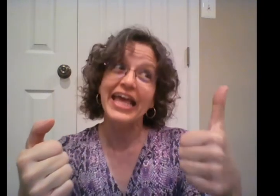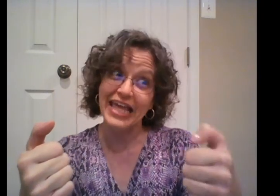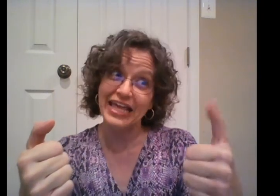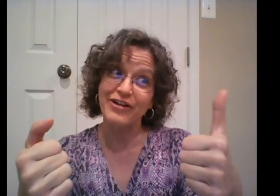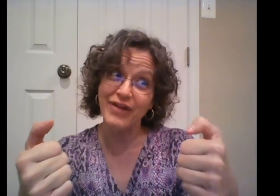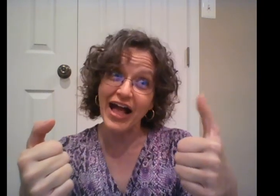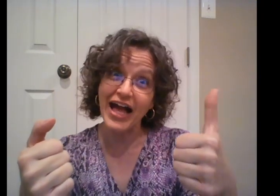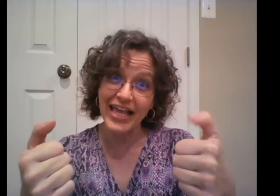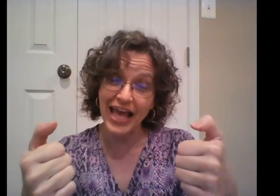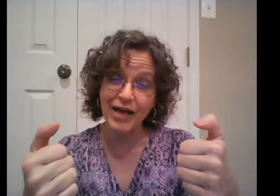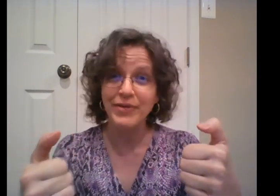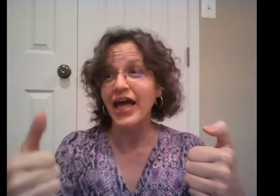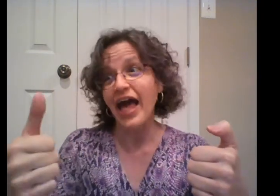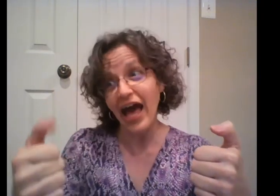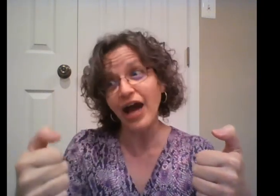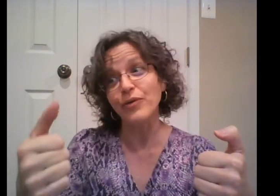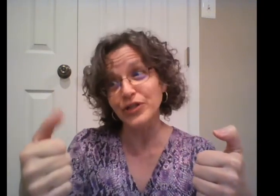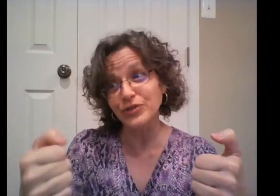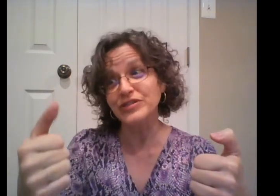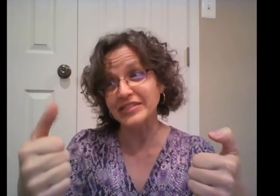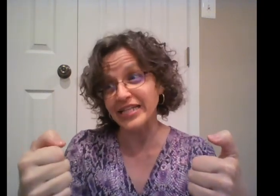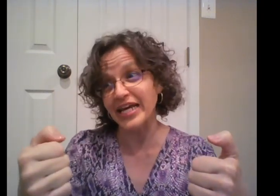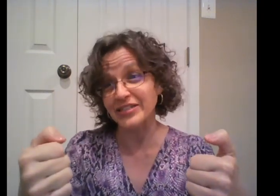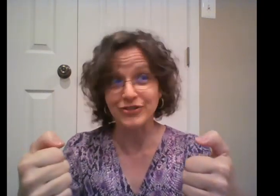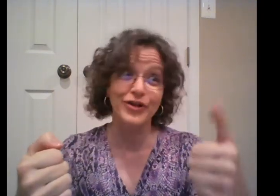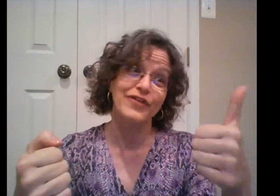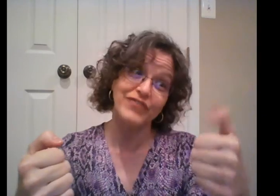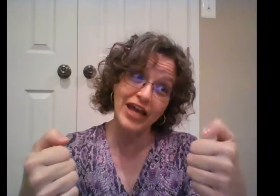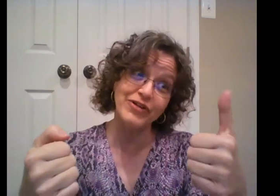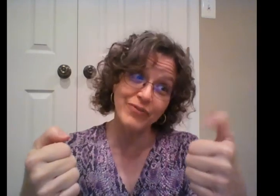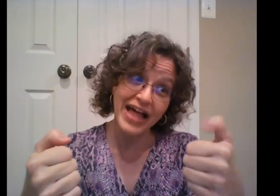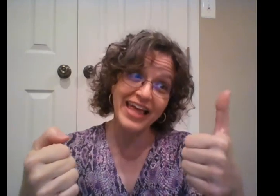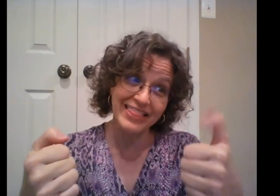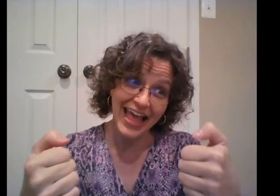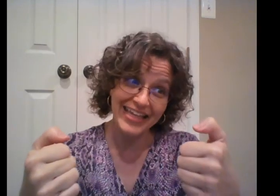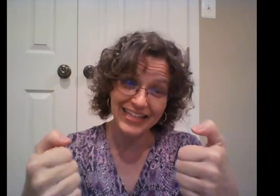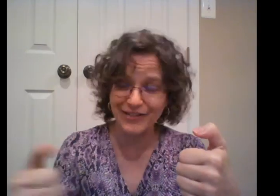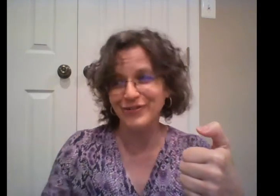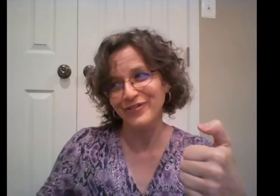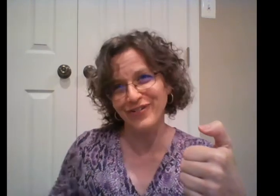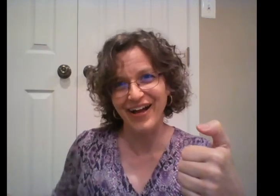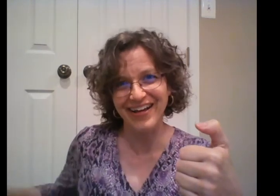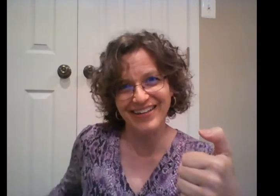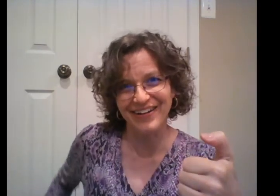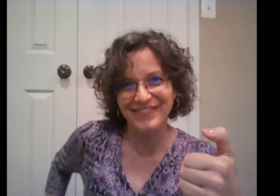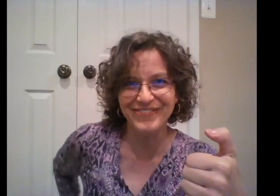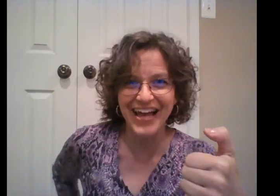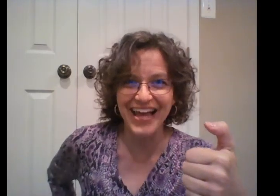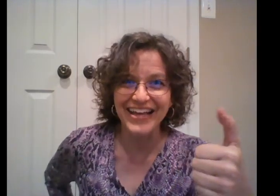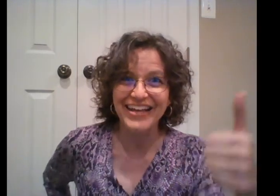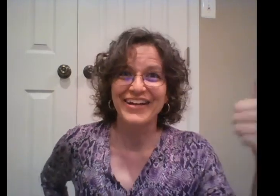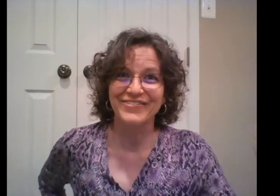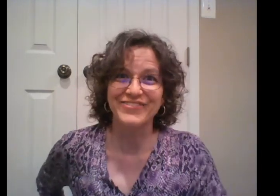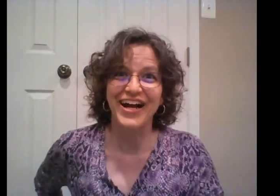Here I am. How are you today, sir? Very well, I thank you. Run away. Run